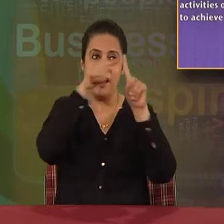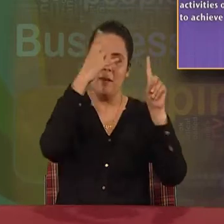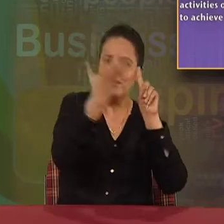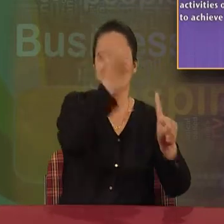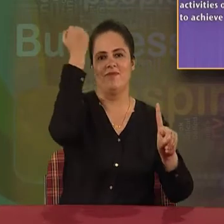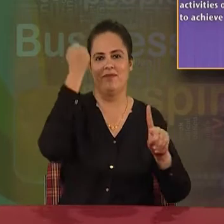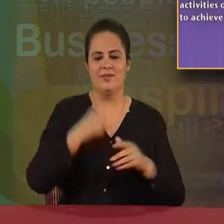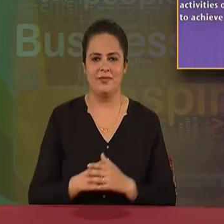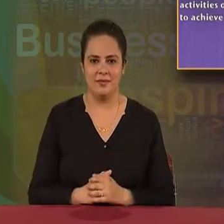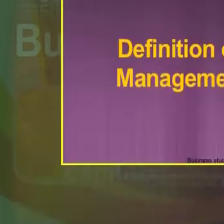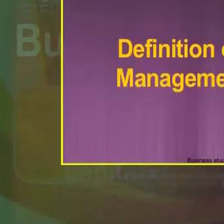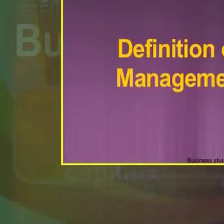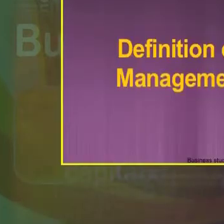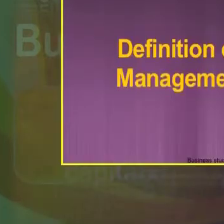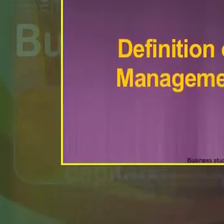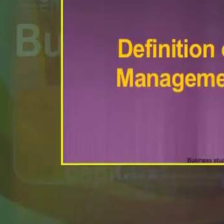organizational objectives.